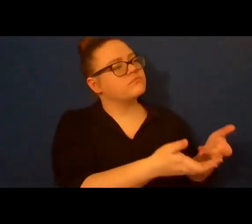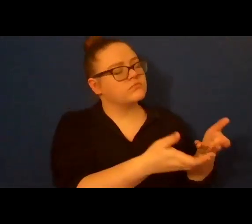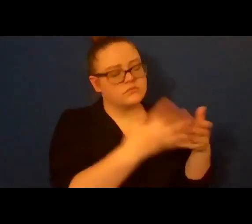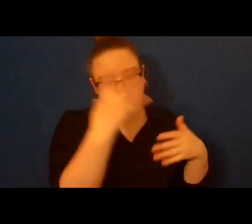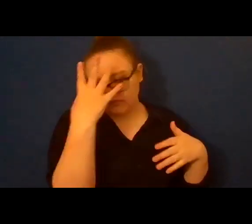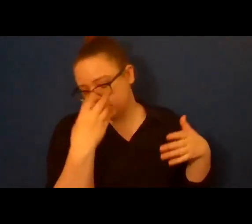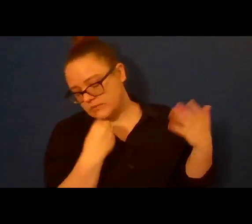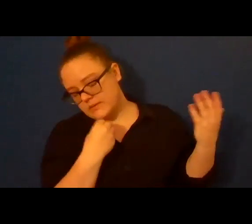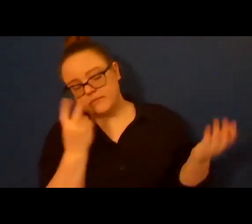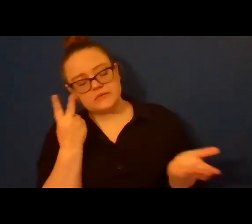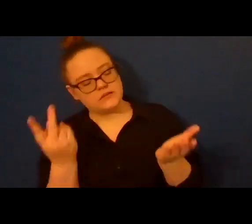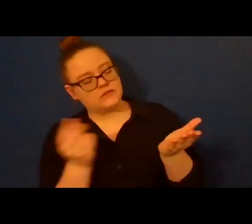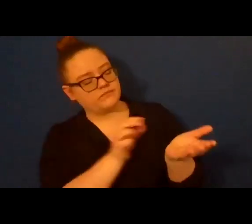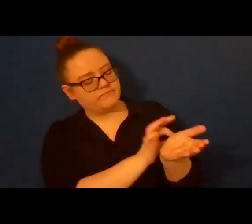wrist.